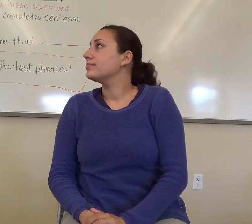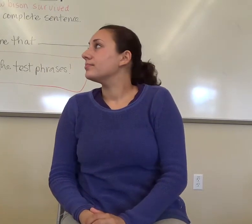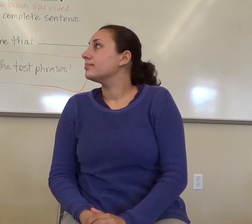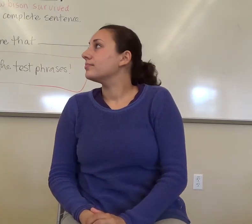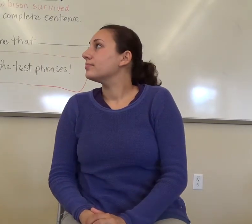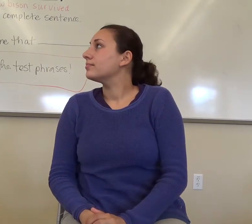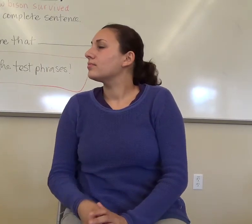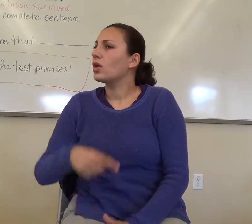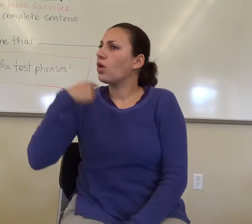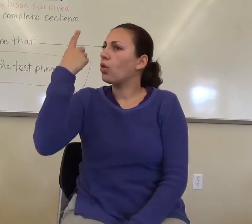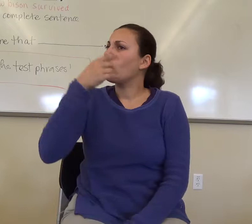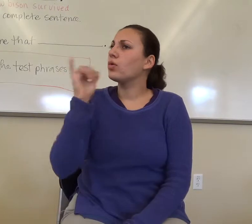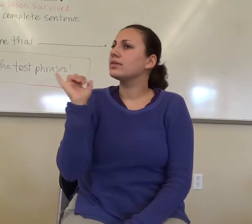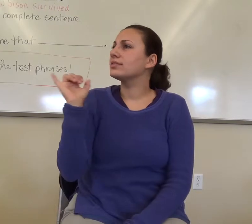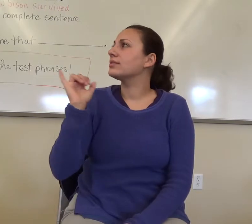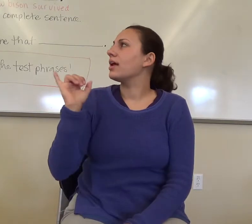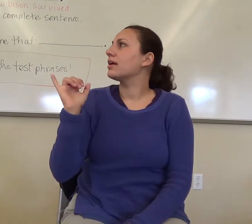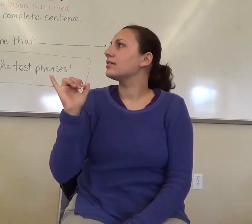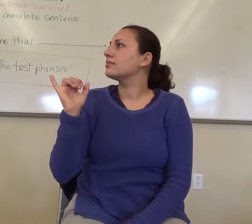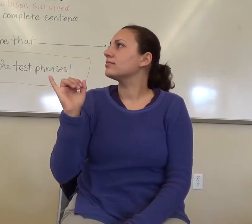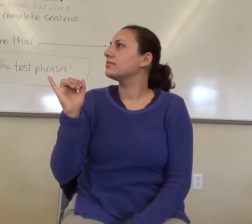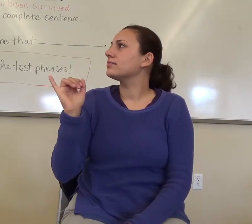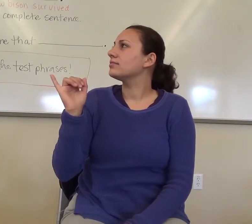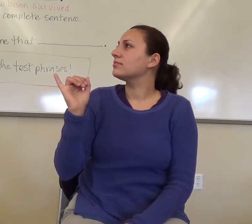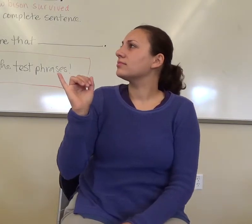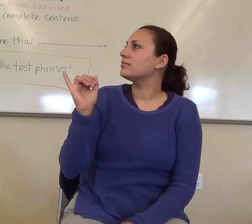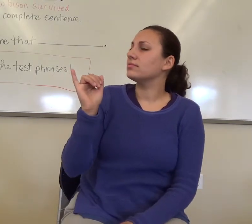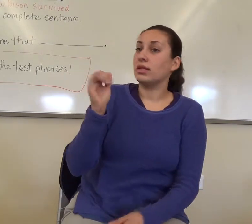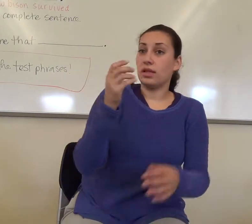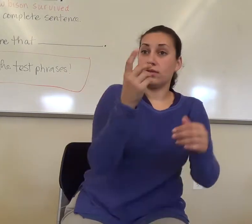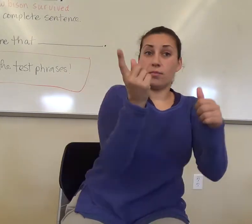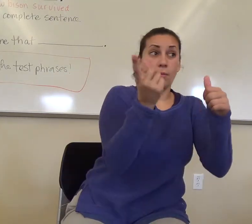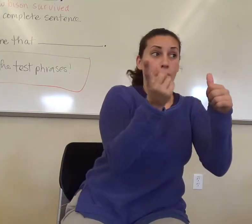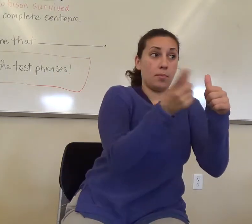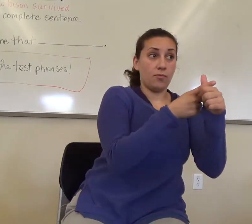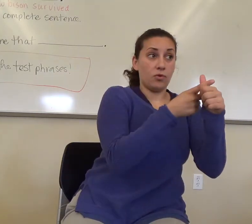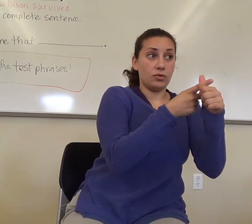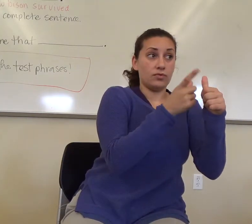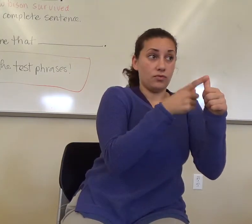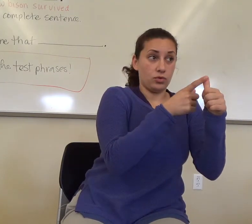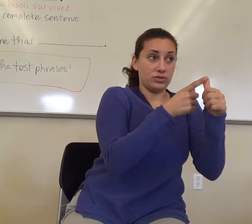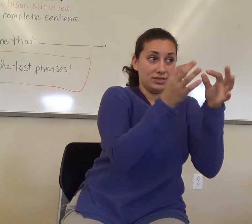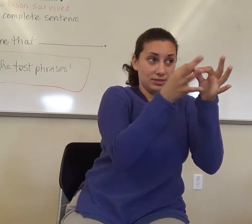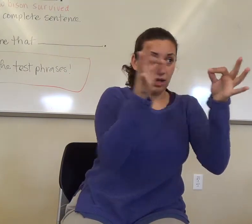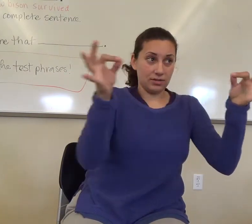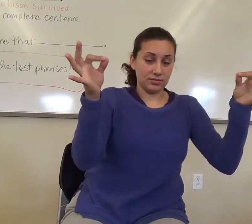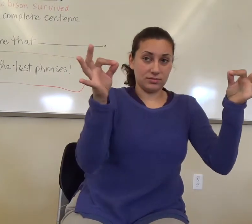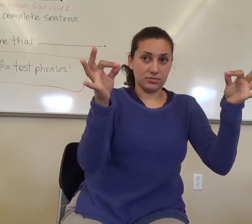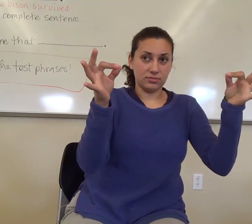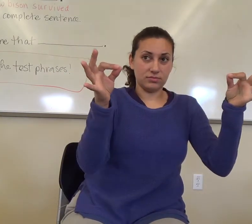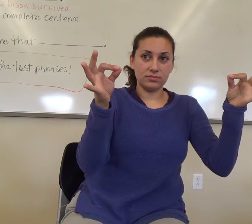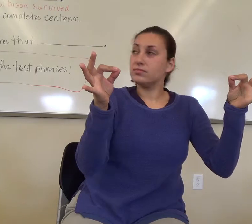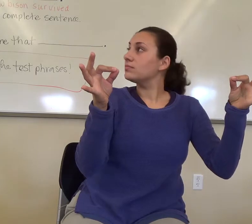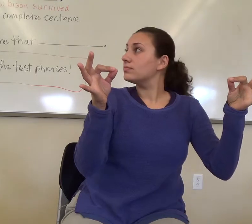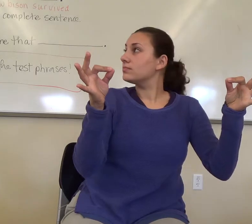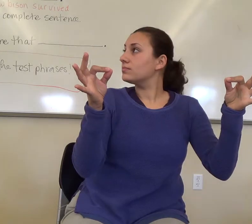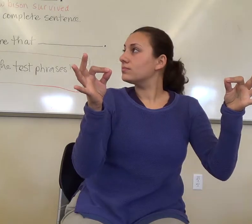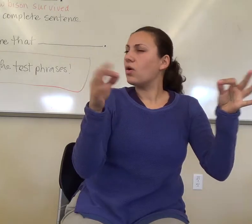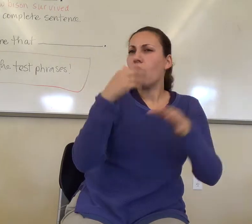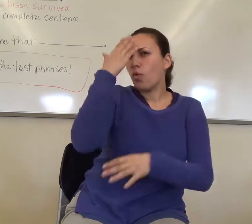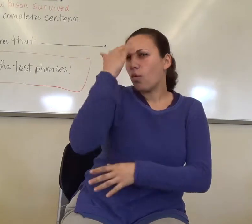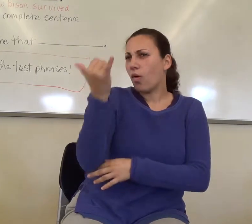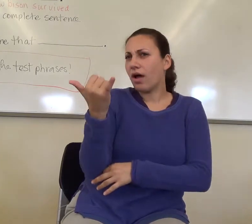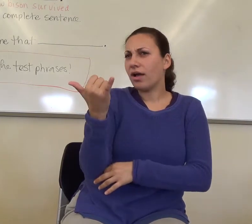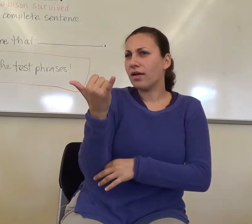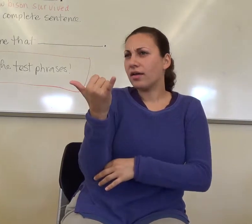It looks like, if we, if we question that first sentence, and say, okay, why?